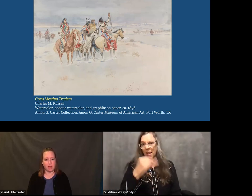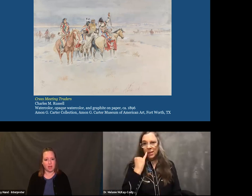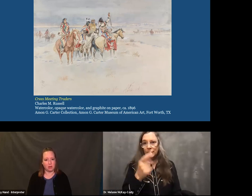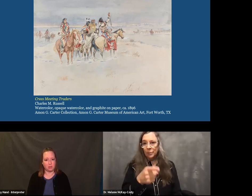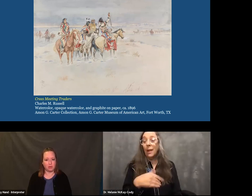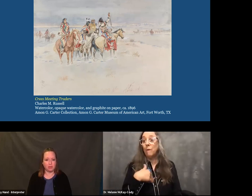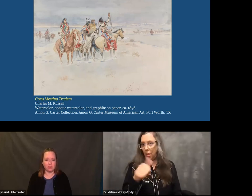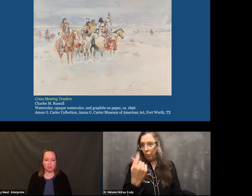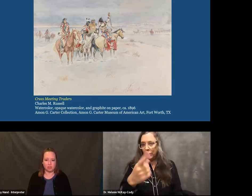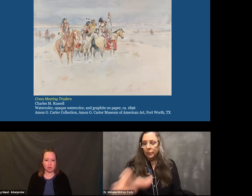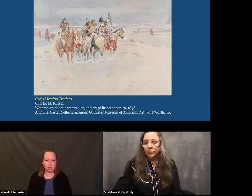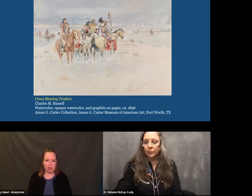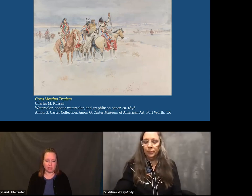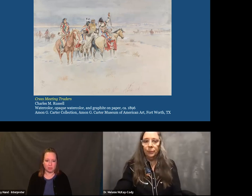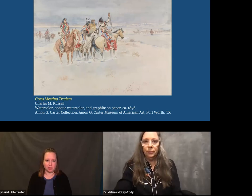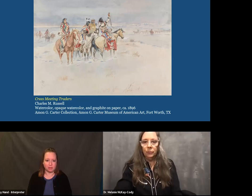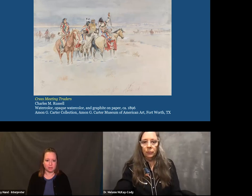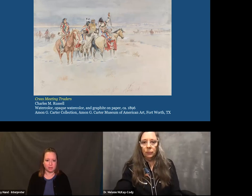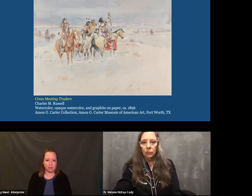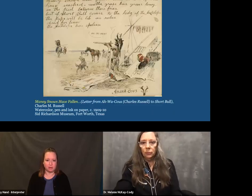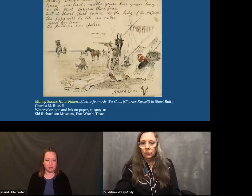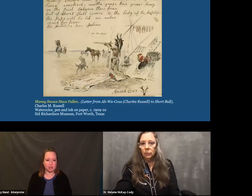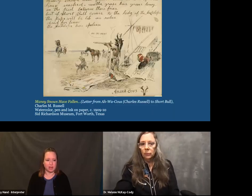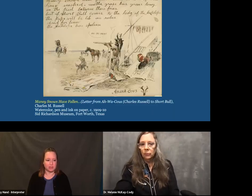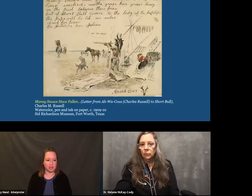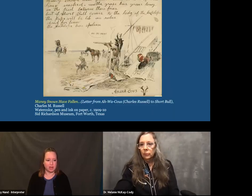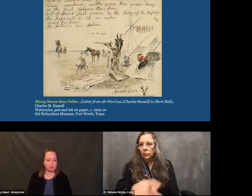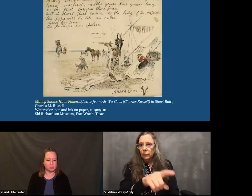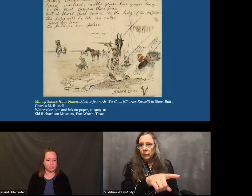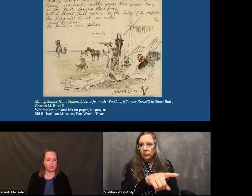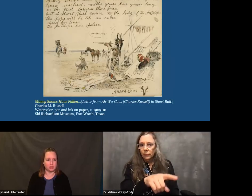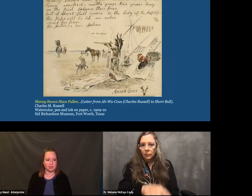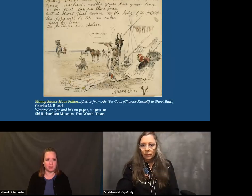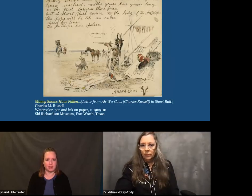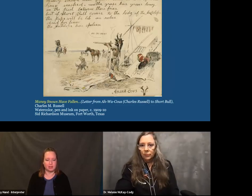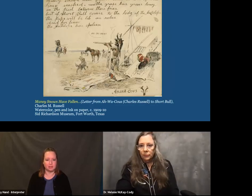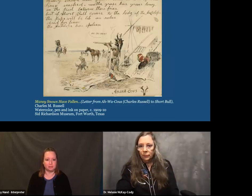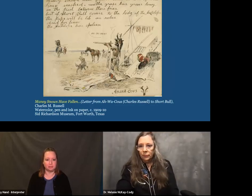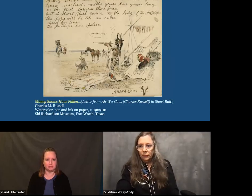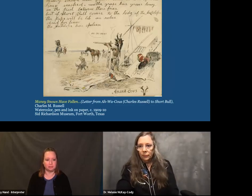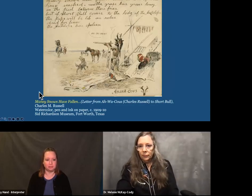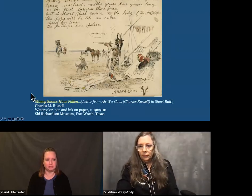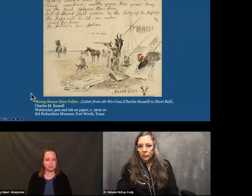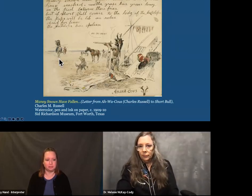of how is straight from Hollywood. And we can cast that interpretation aside.